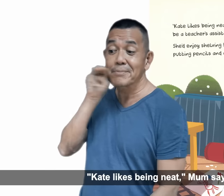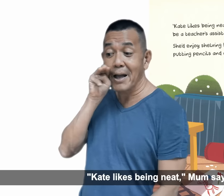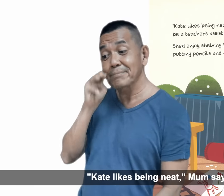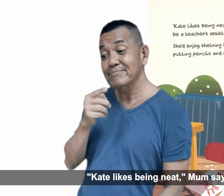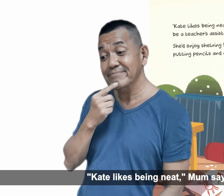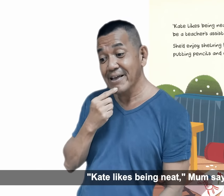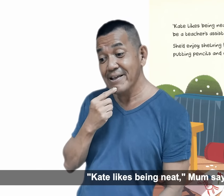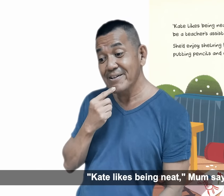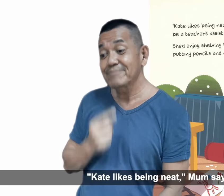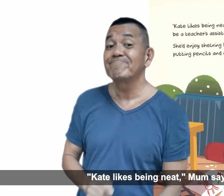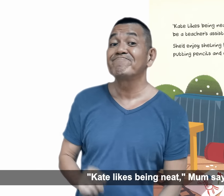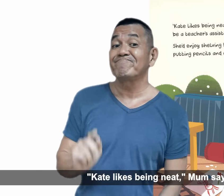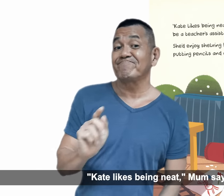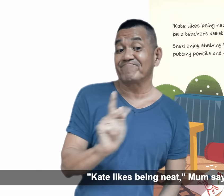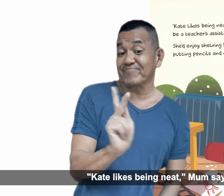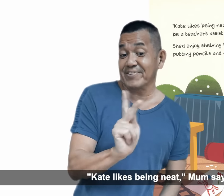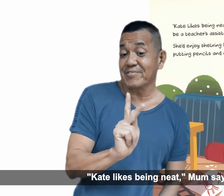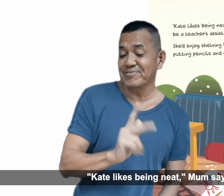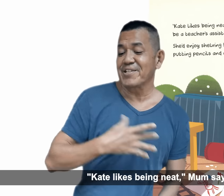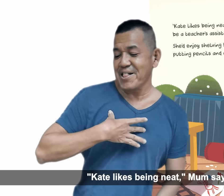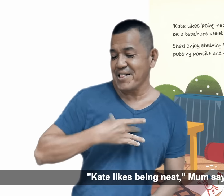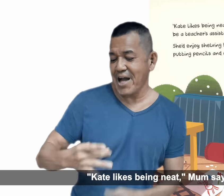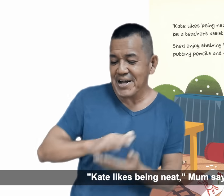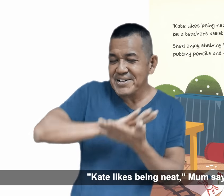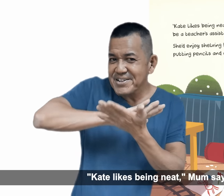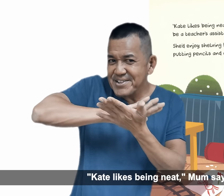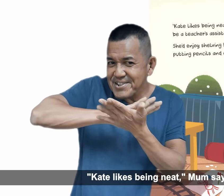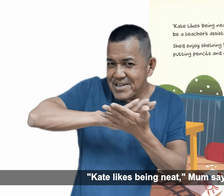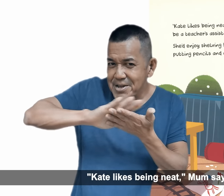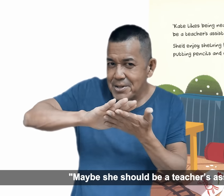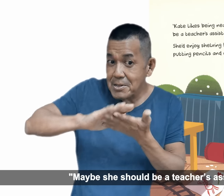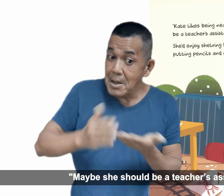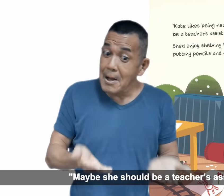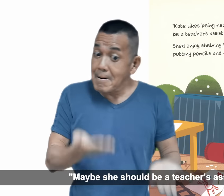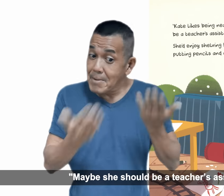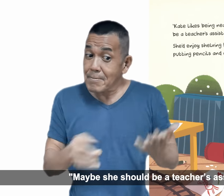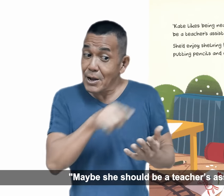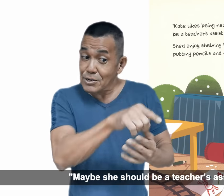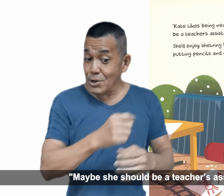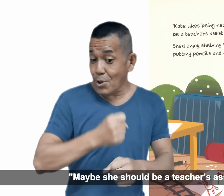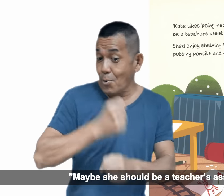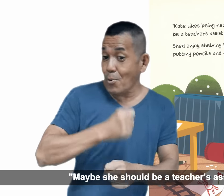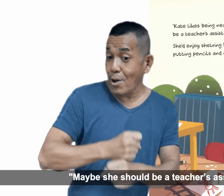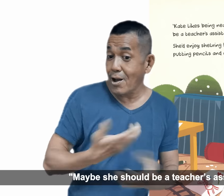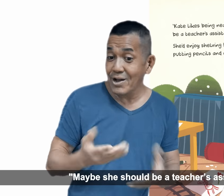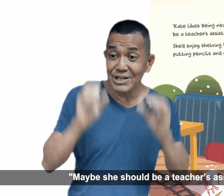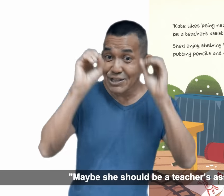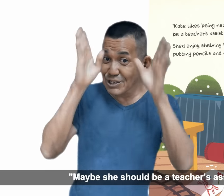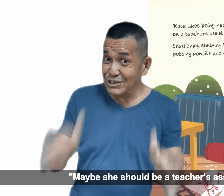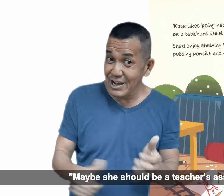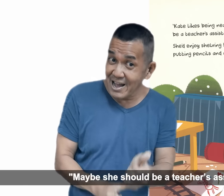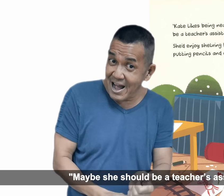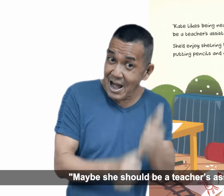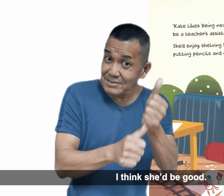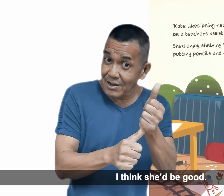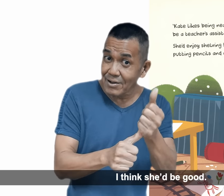Kate likes being neat, mom says. Maybe she should be a teacher's assistant.